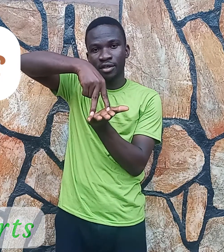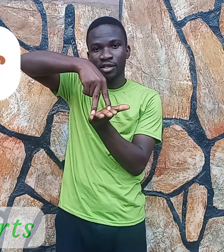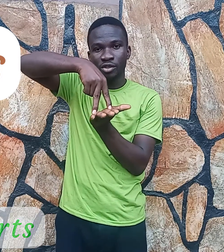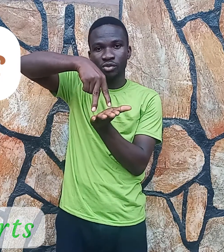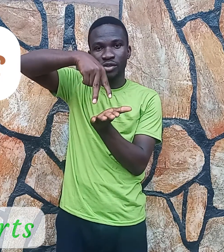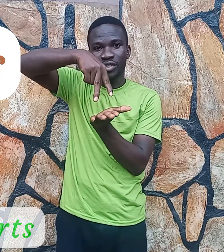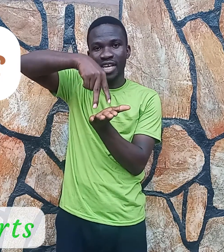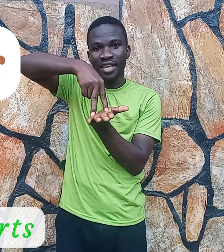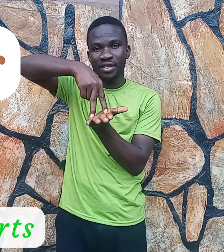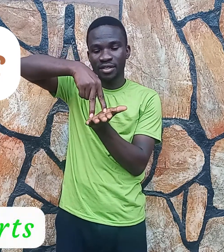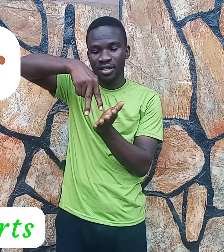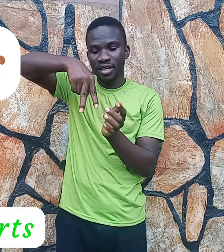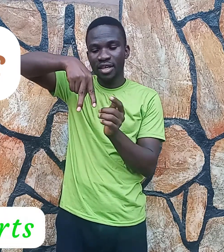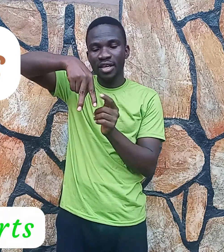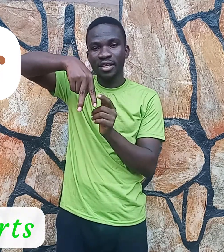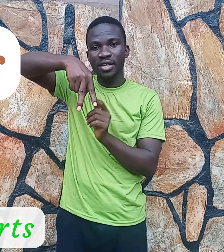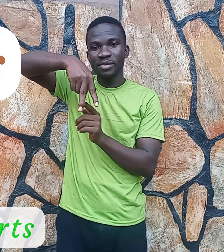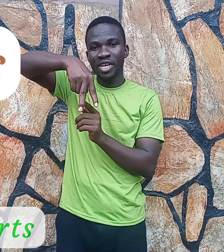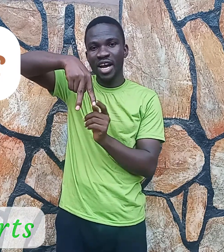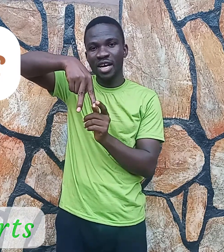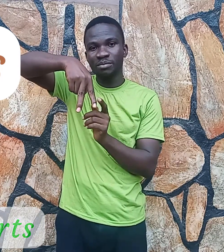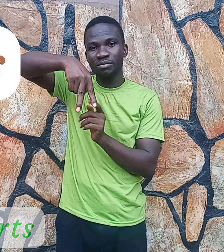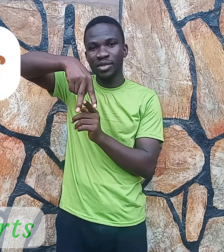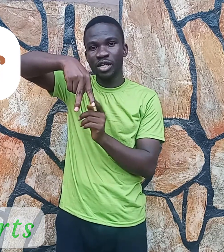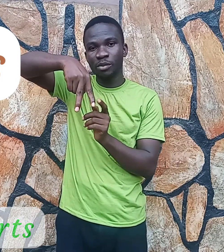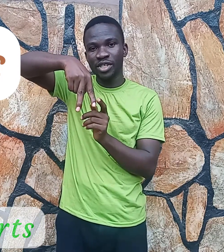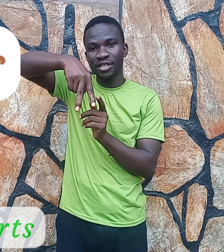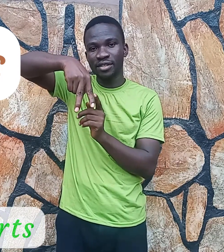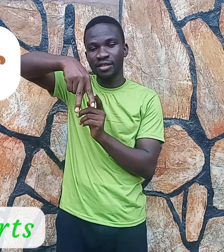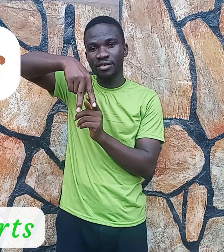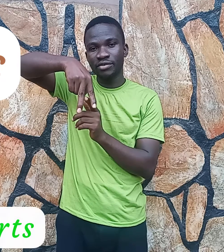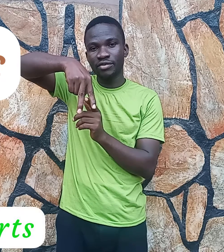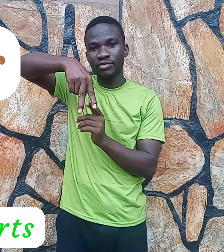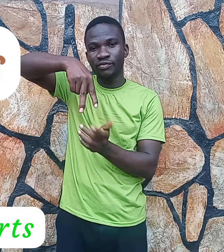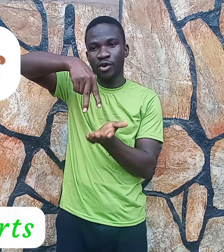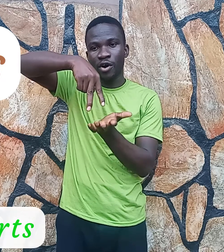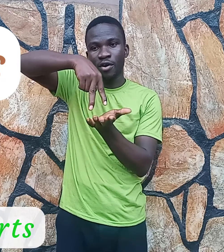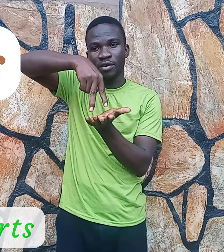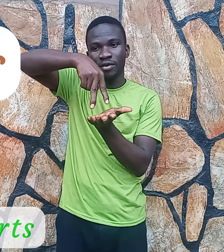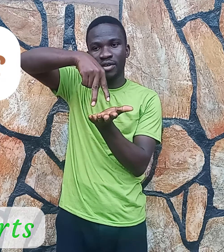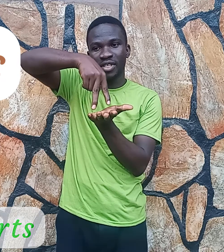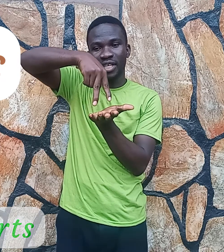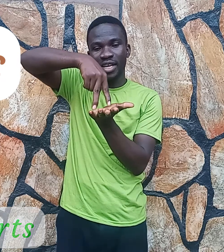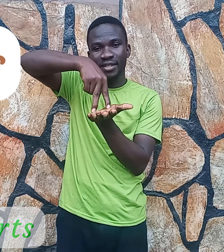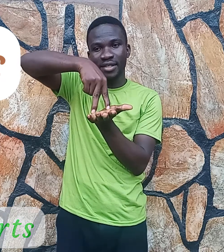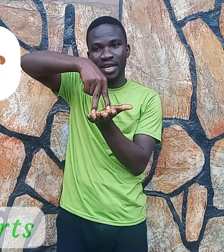So when you stand, this becomes the object for the legs now.